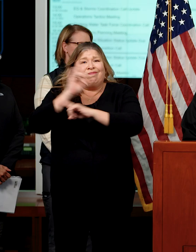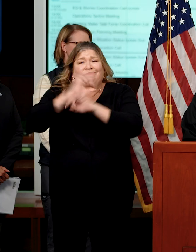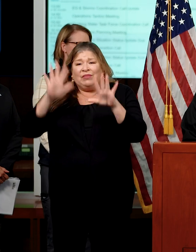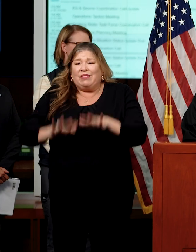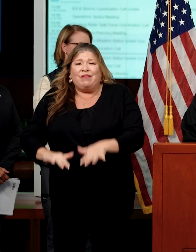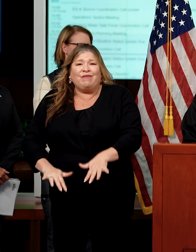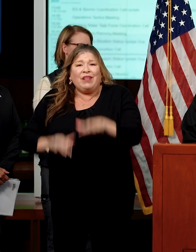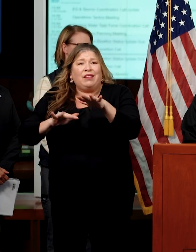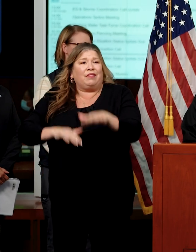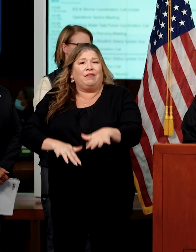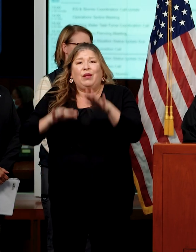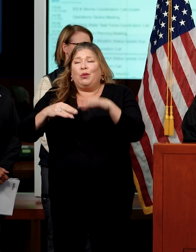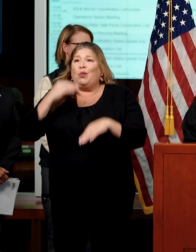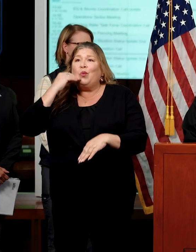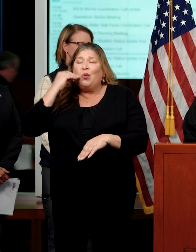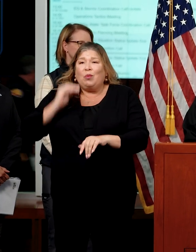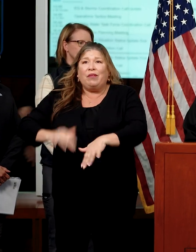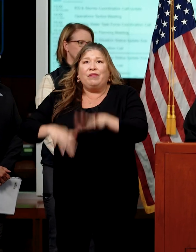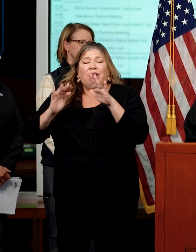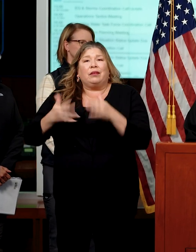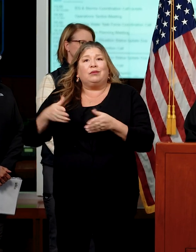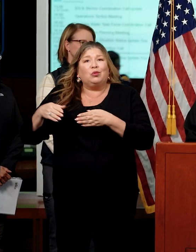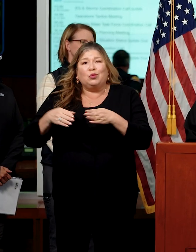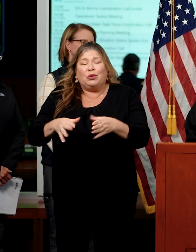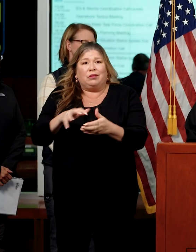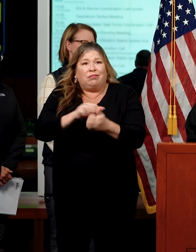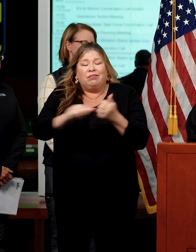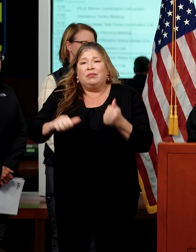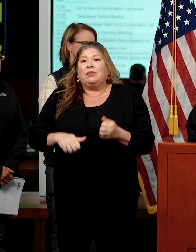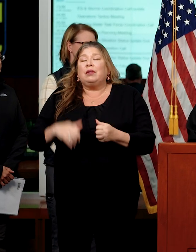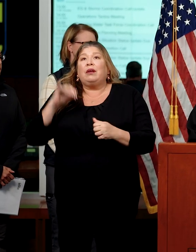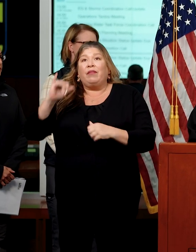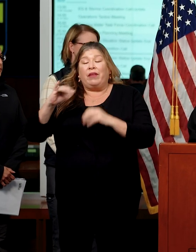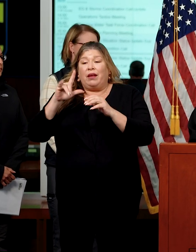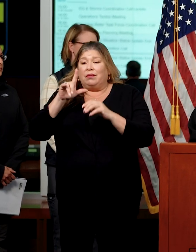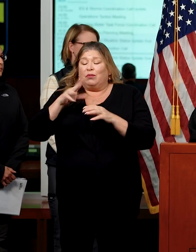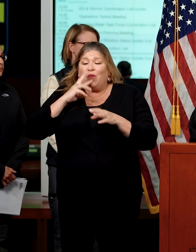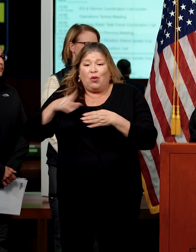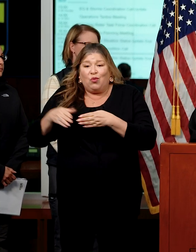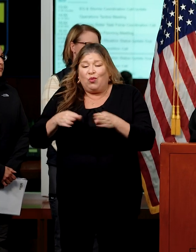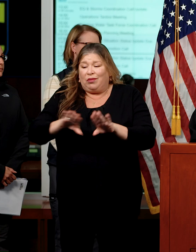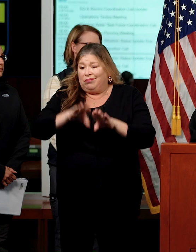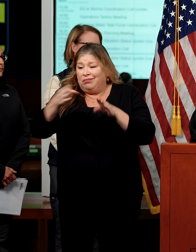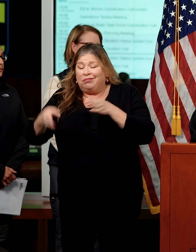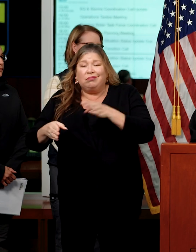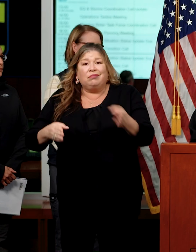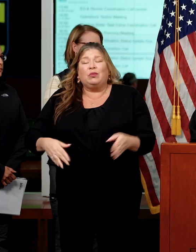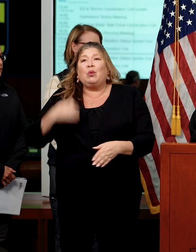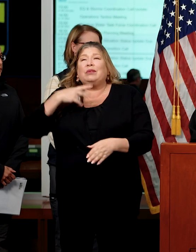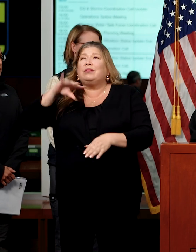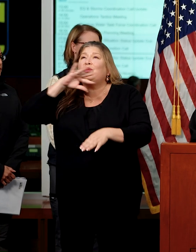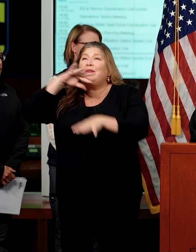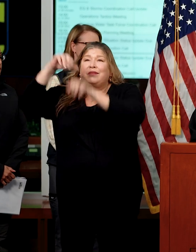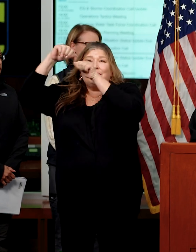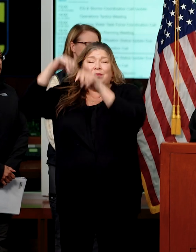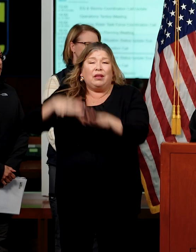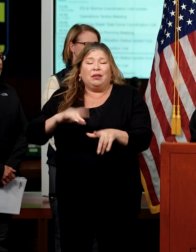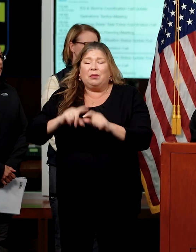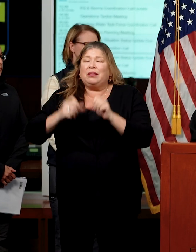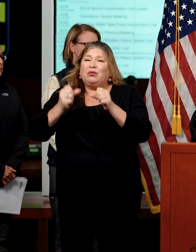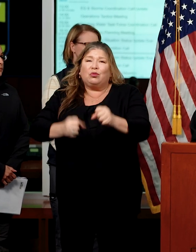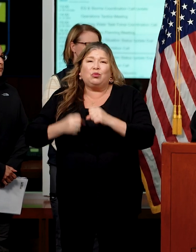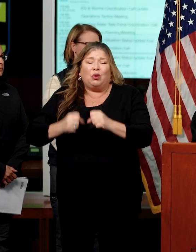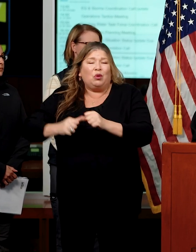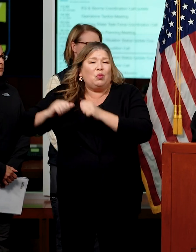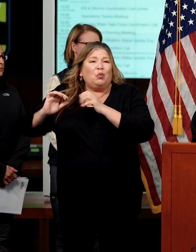homes and infrastructure, levee breaches and overtopping, mudslides, hurricane-force winds in many